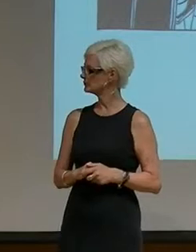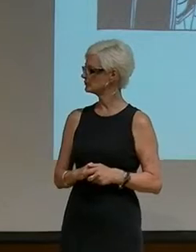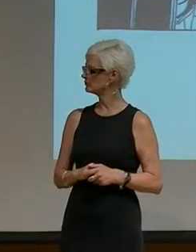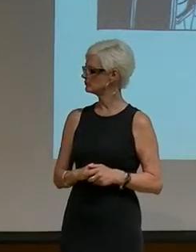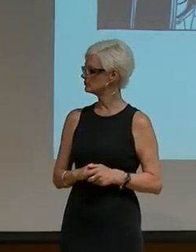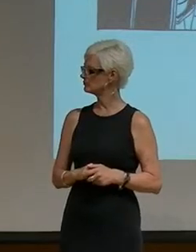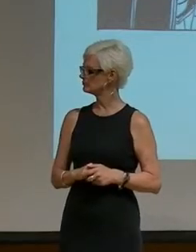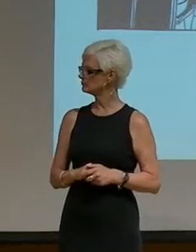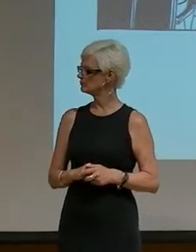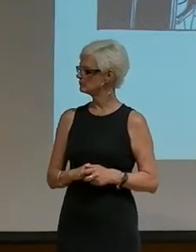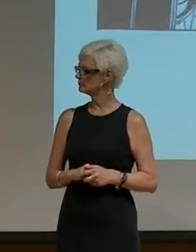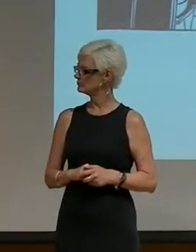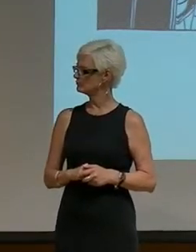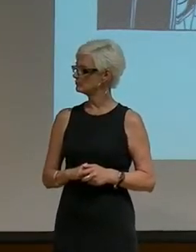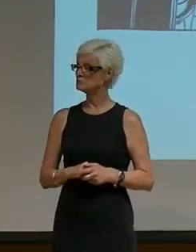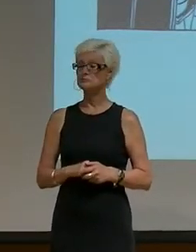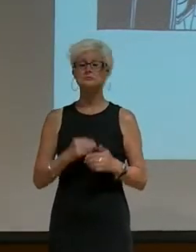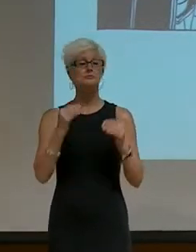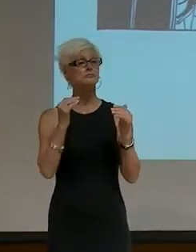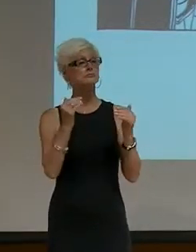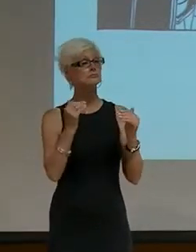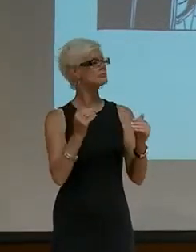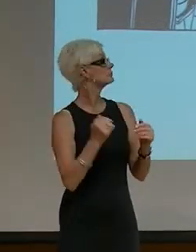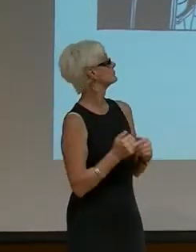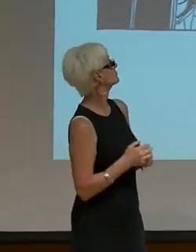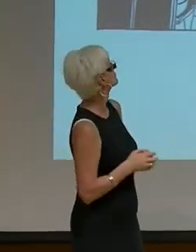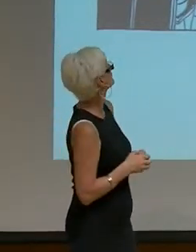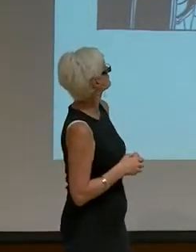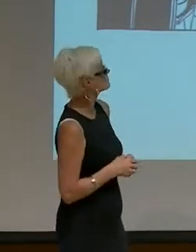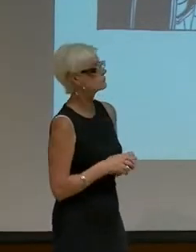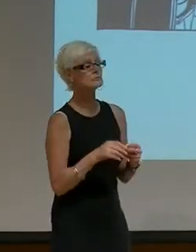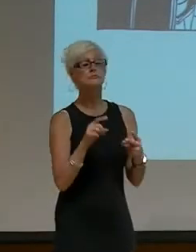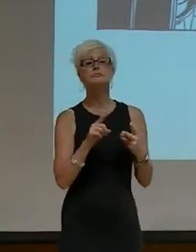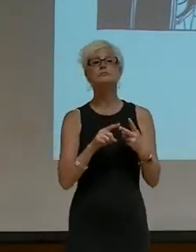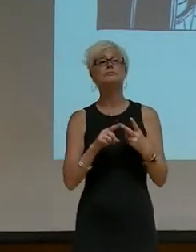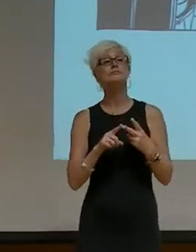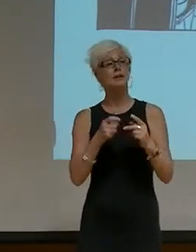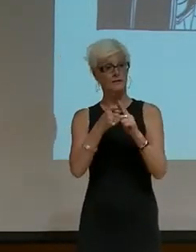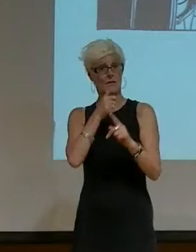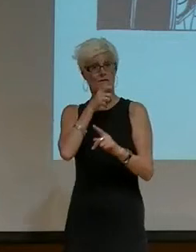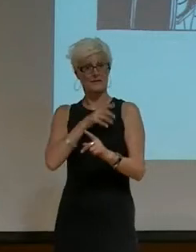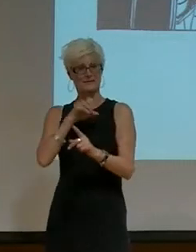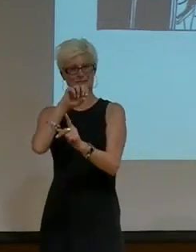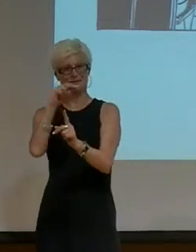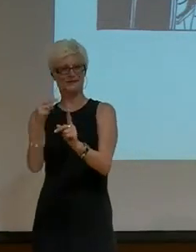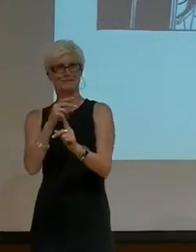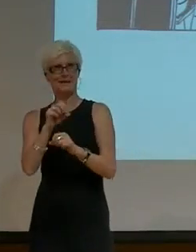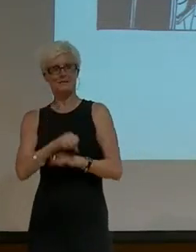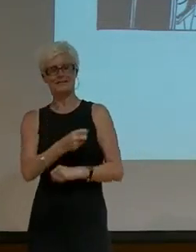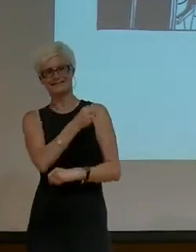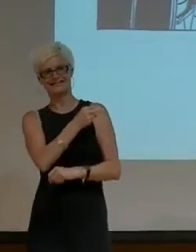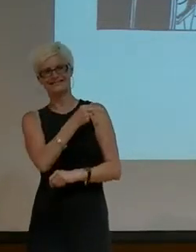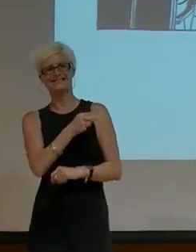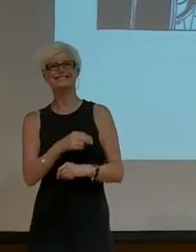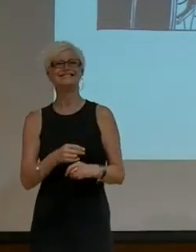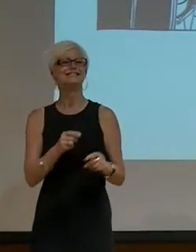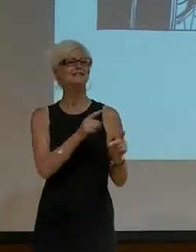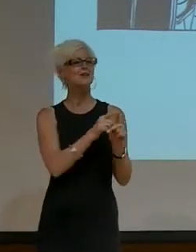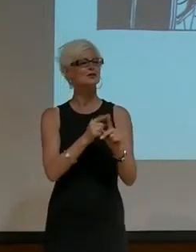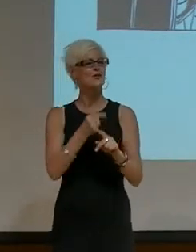Number two. Notably, while there is some coverage of asexuality from feminist perspectives and queer perspectives,